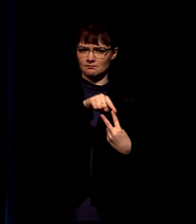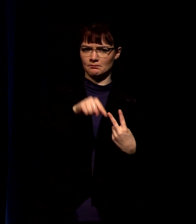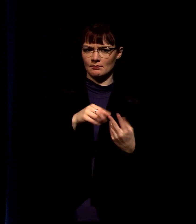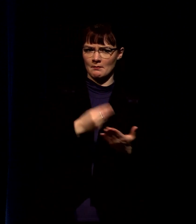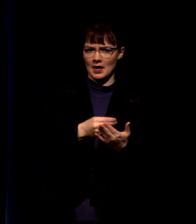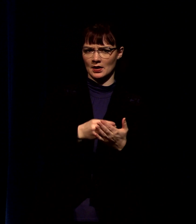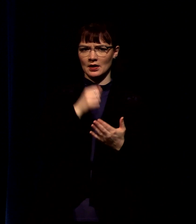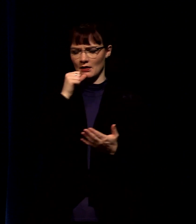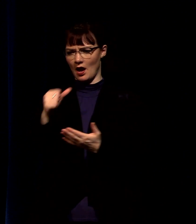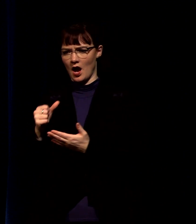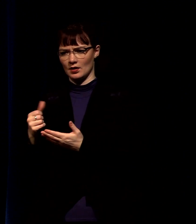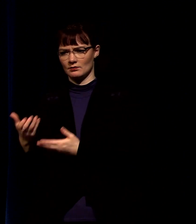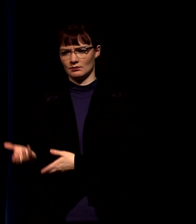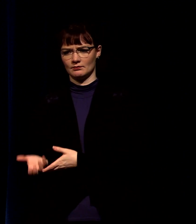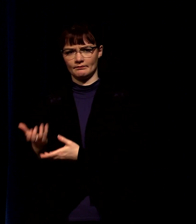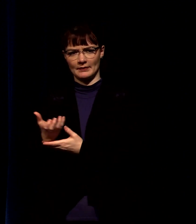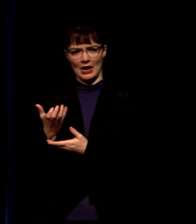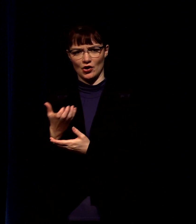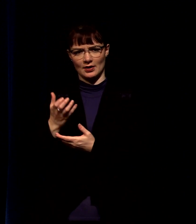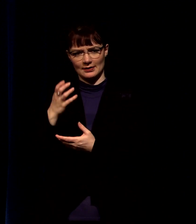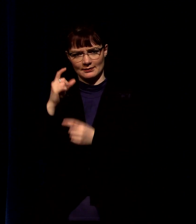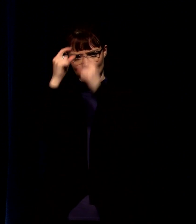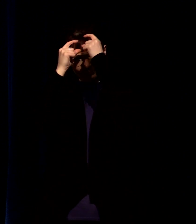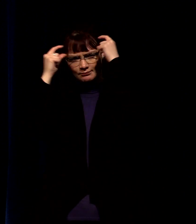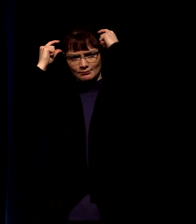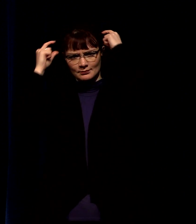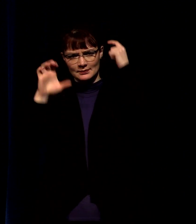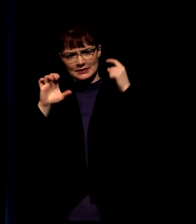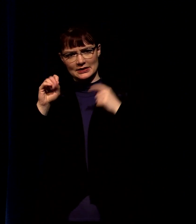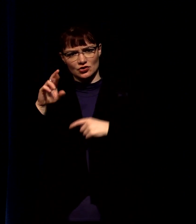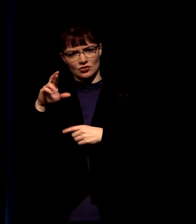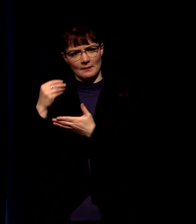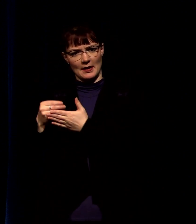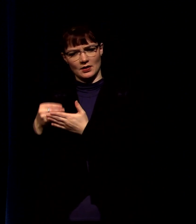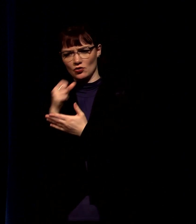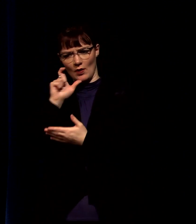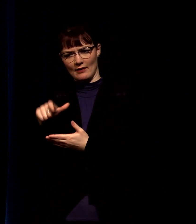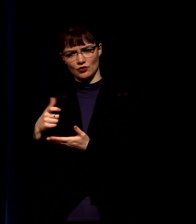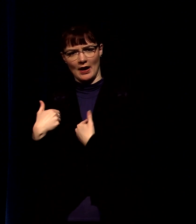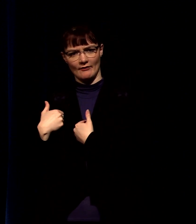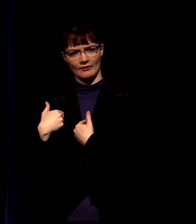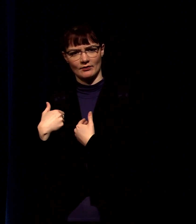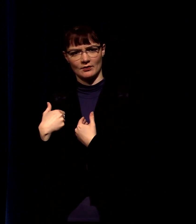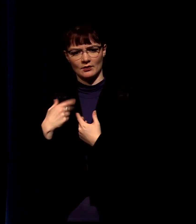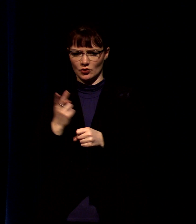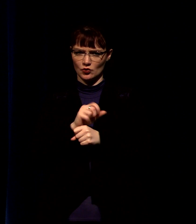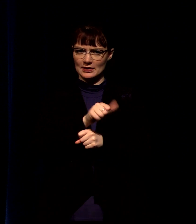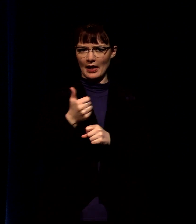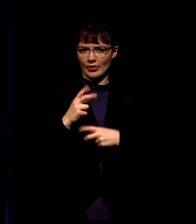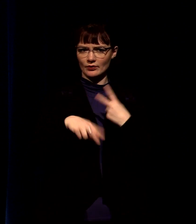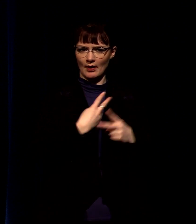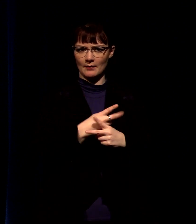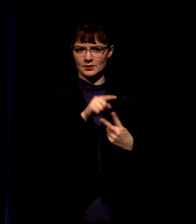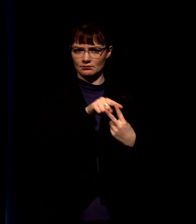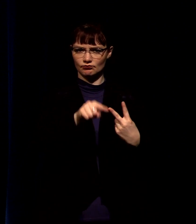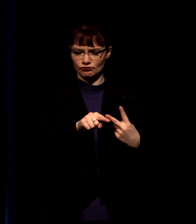kind of be corrupted by carrying around this coin a coin with an icon on it